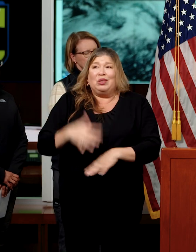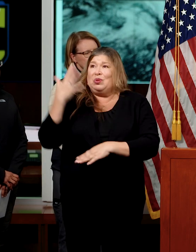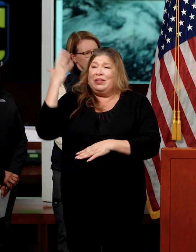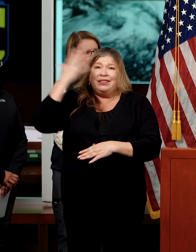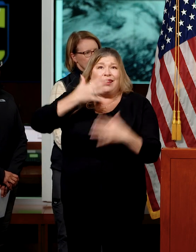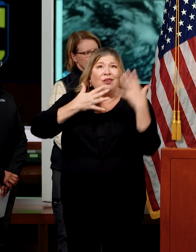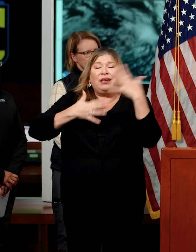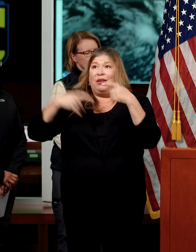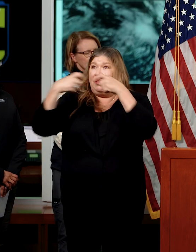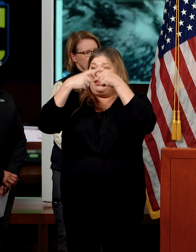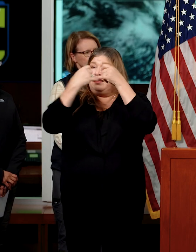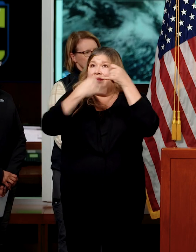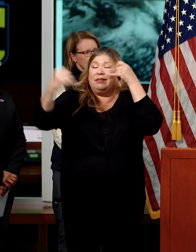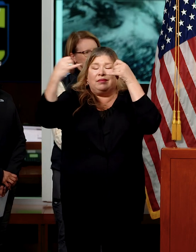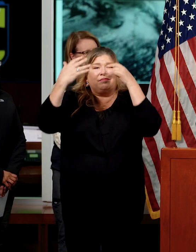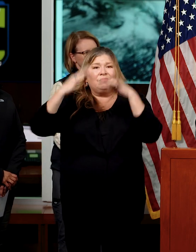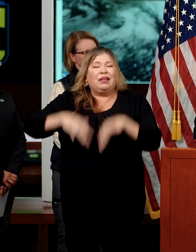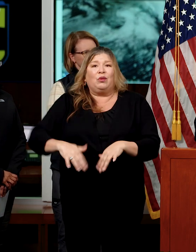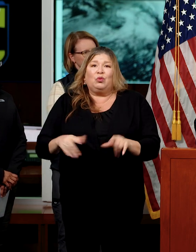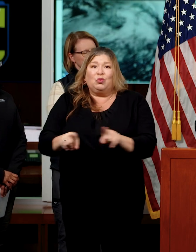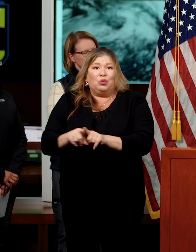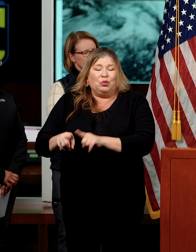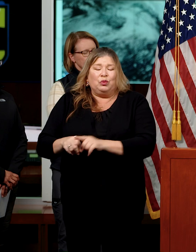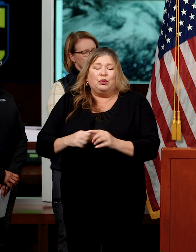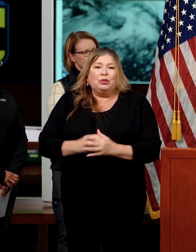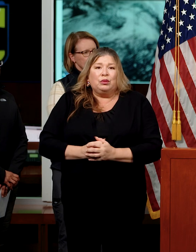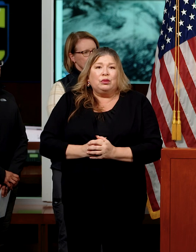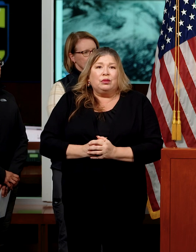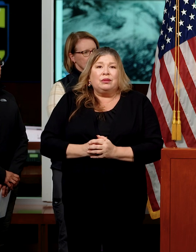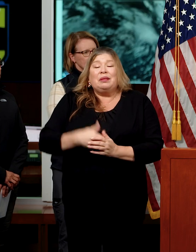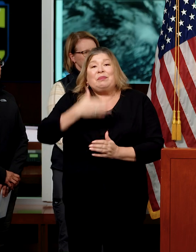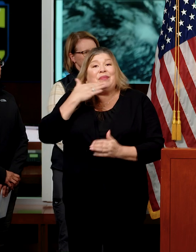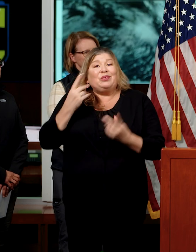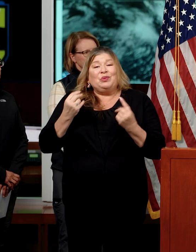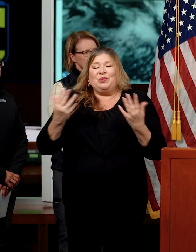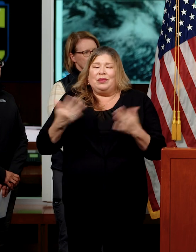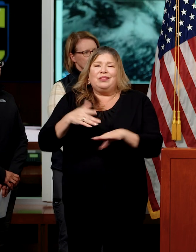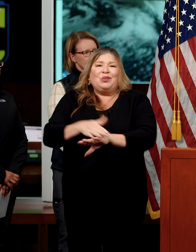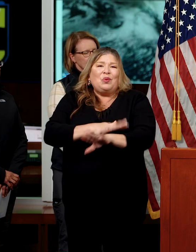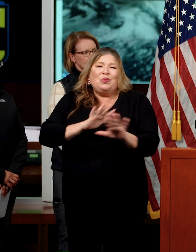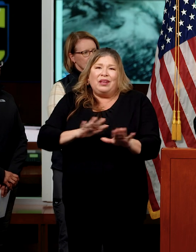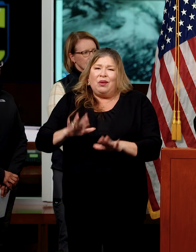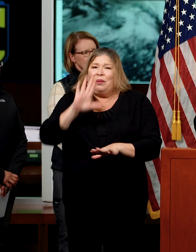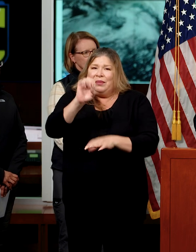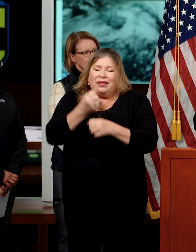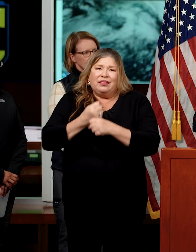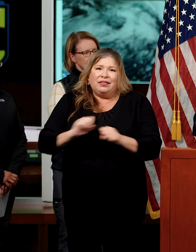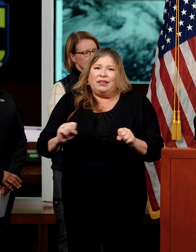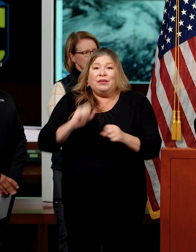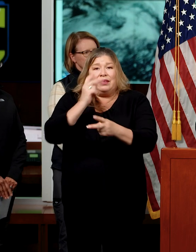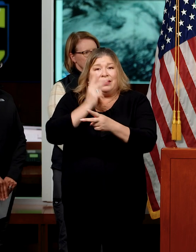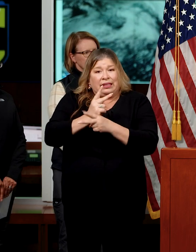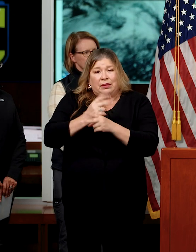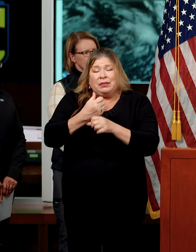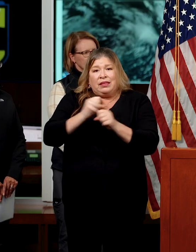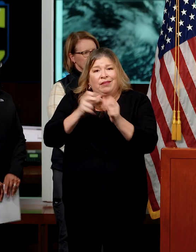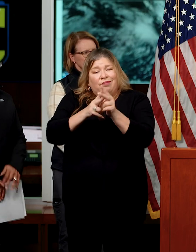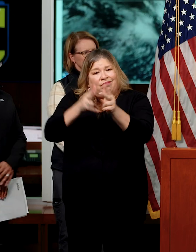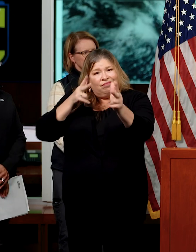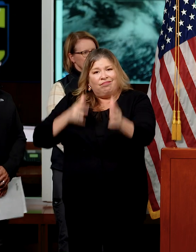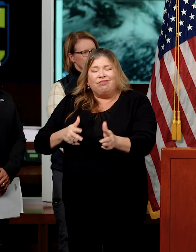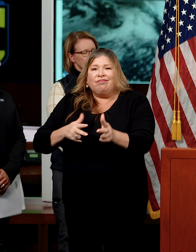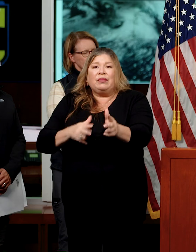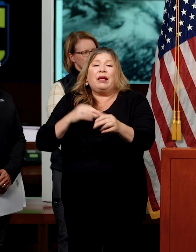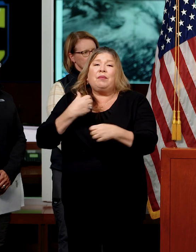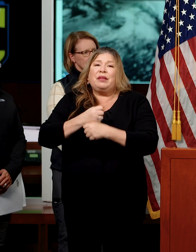down, power lines down. The best thing you could do is, as I've said in the past, slow down, stay safe, keep a safe space cushion, and